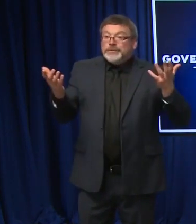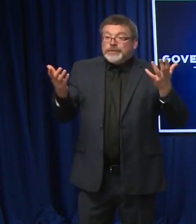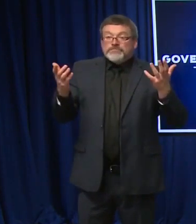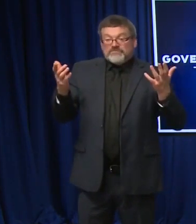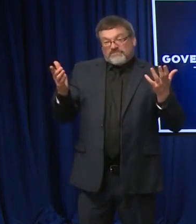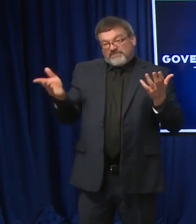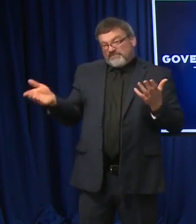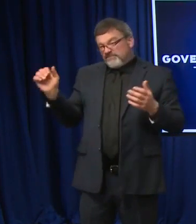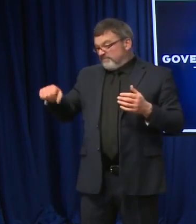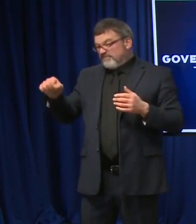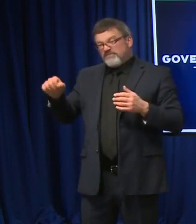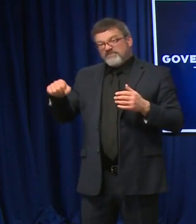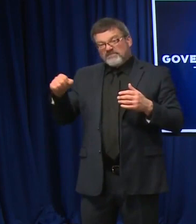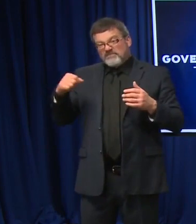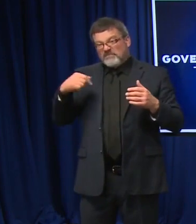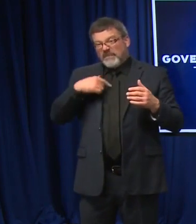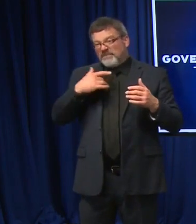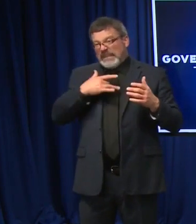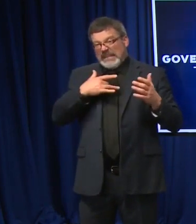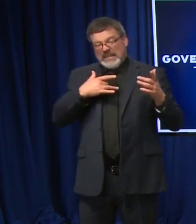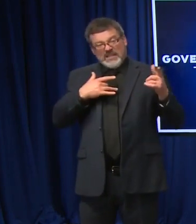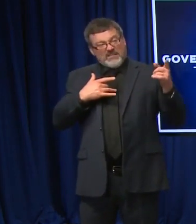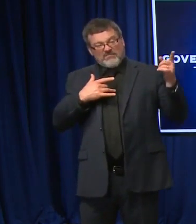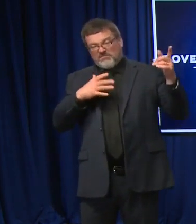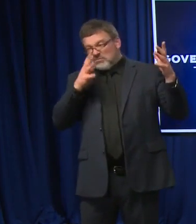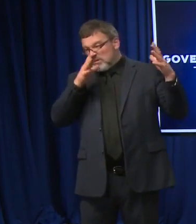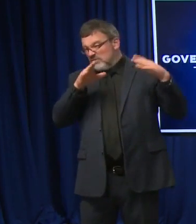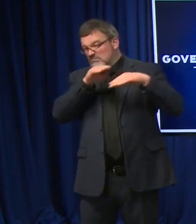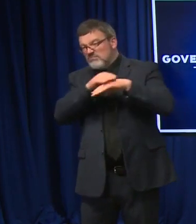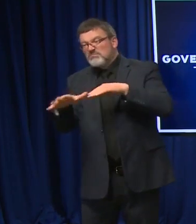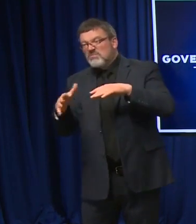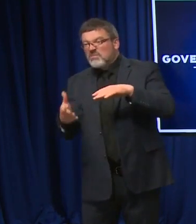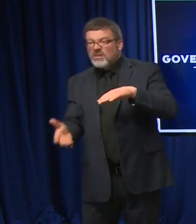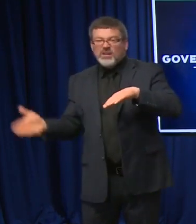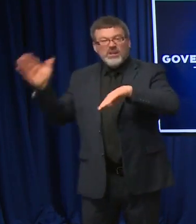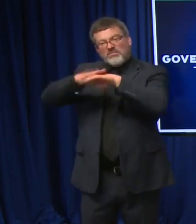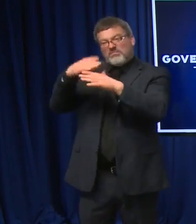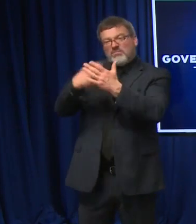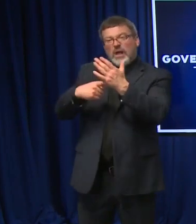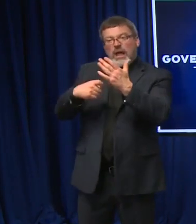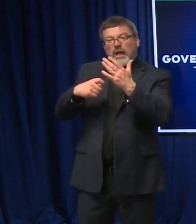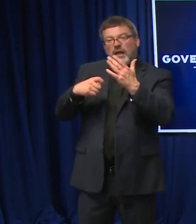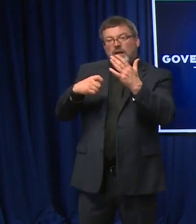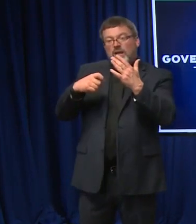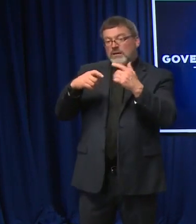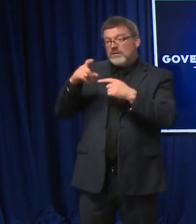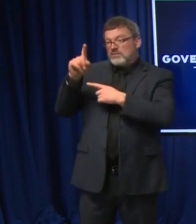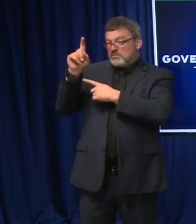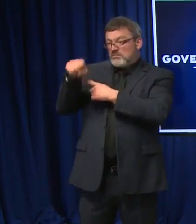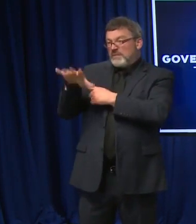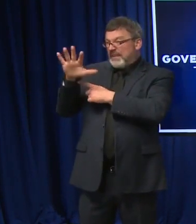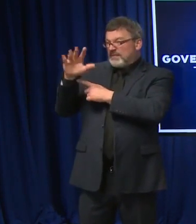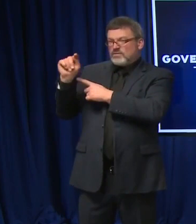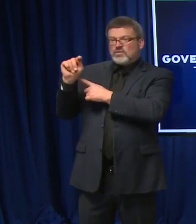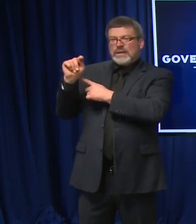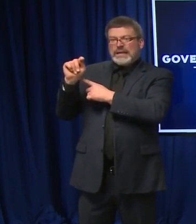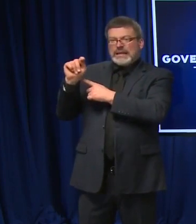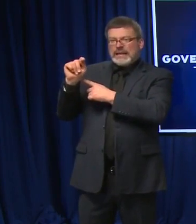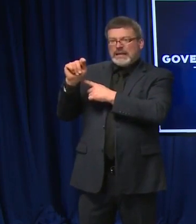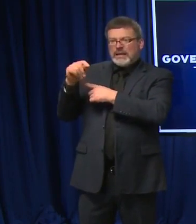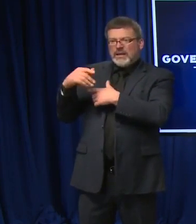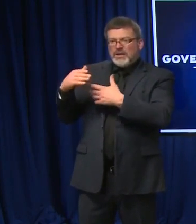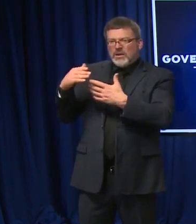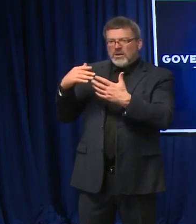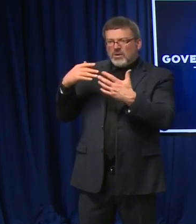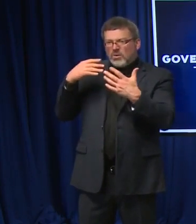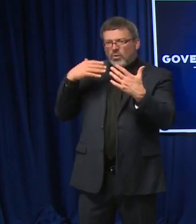The government cannot just create $1.75 trillion out of thin air and have it not affect inflation. Americans understand